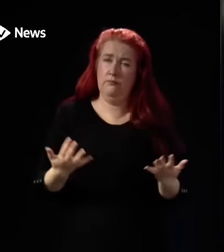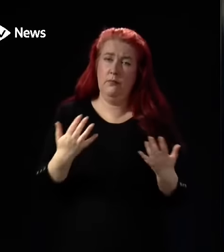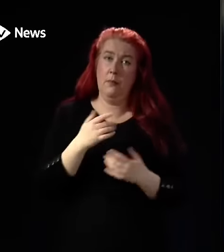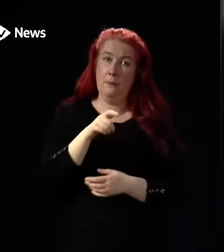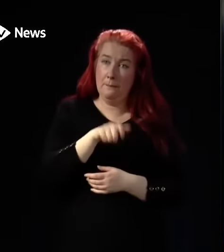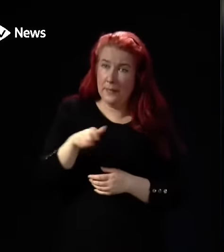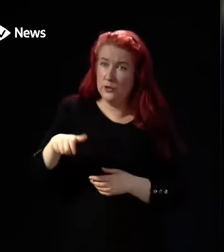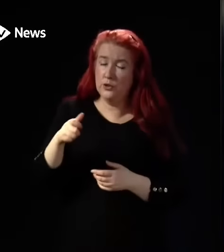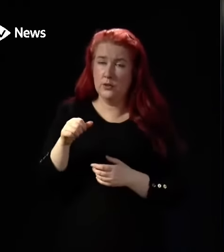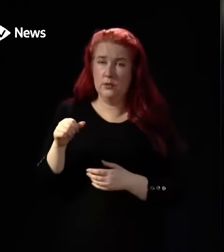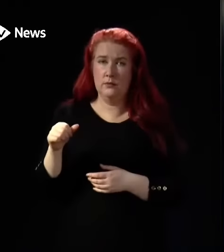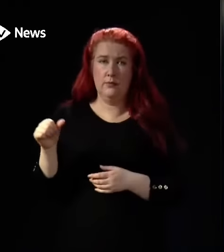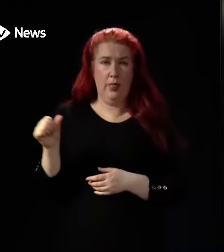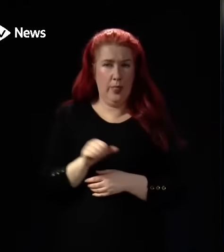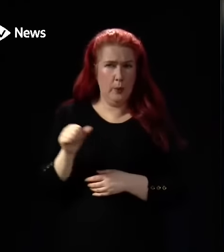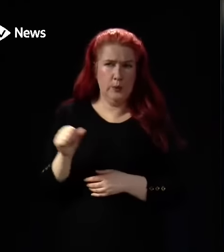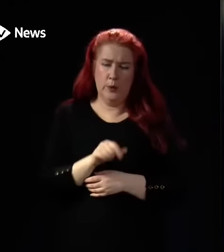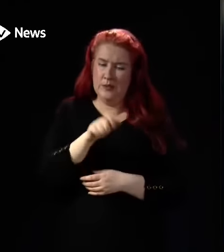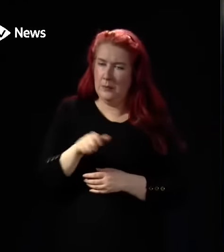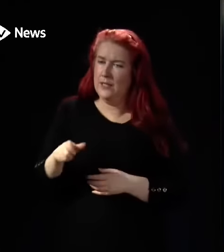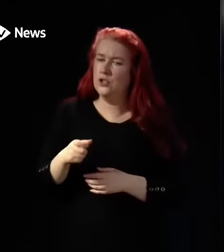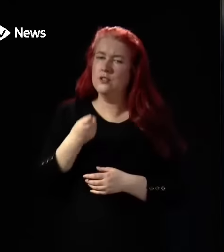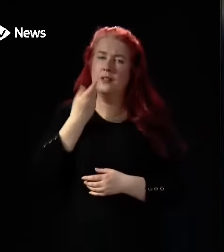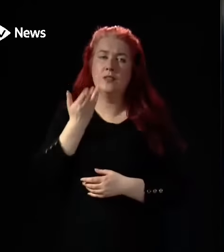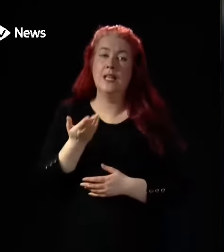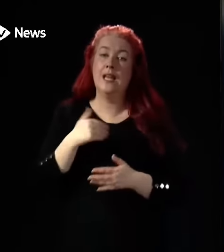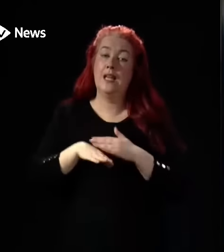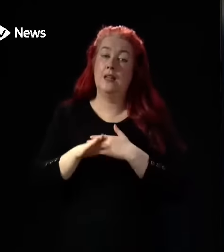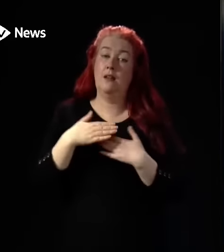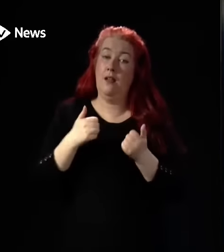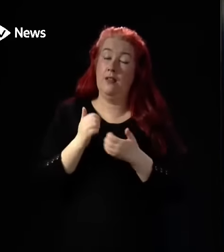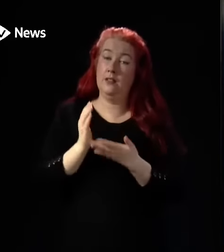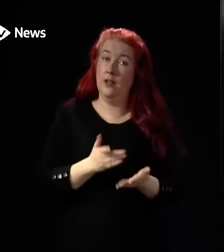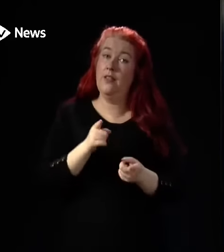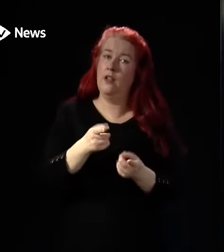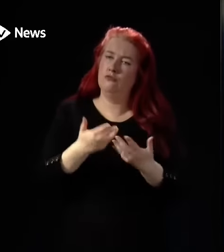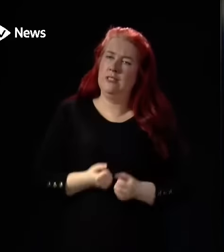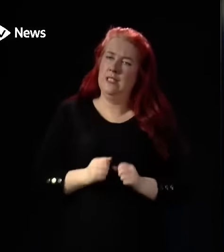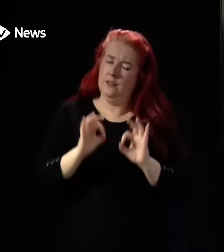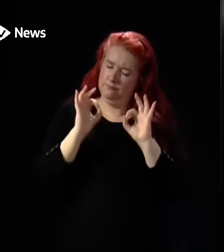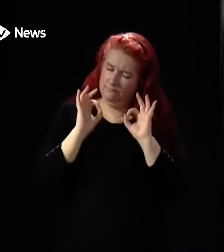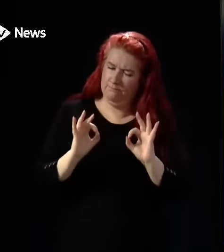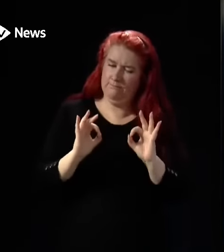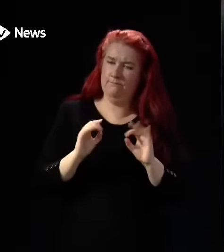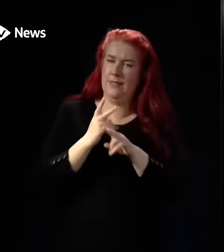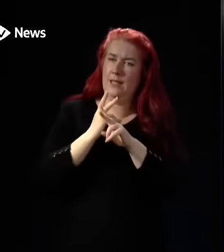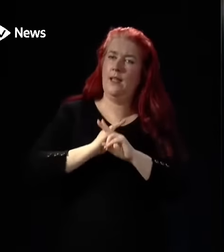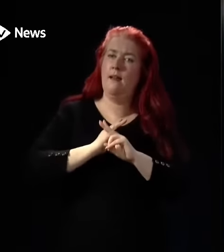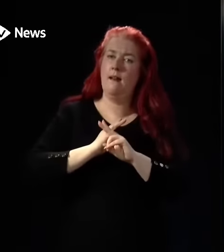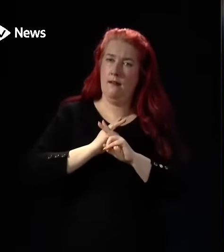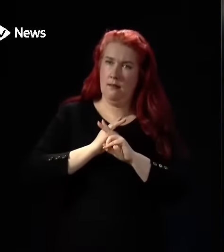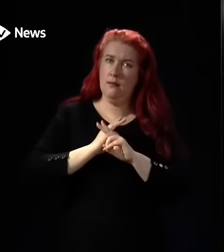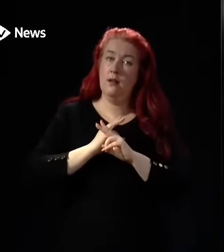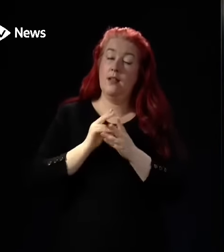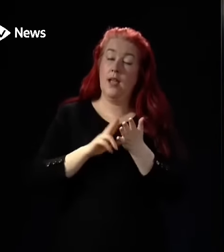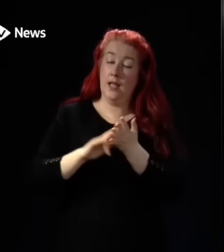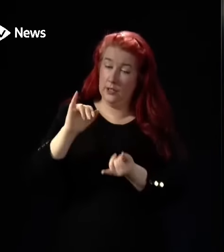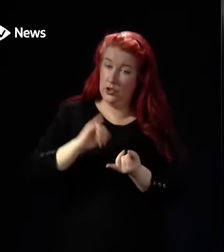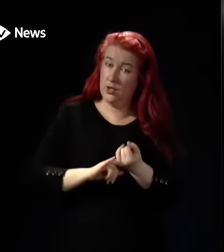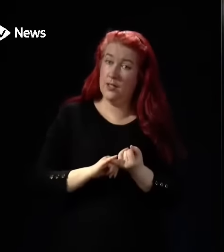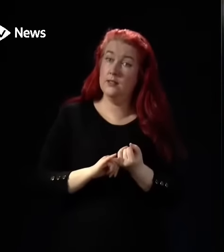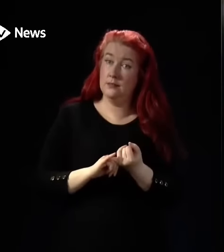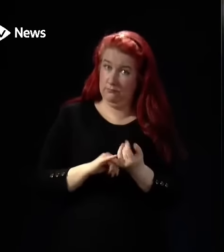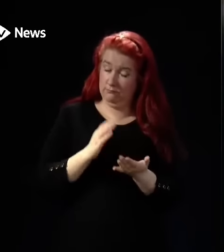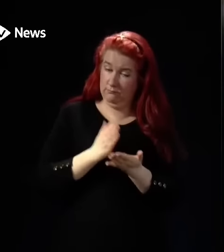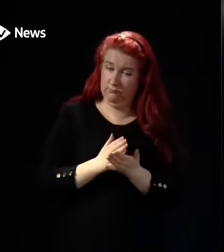majority of patients each and every day in our health service who get excellent care. The NHS is there safely for